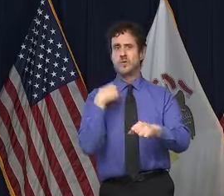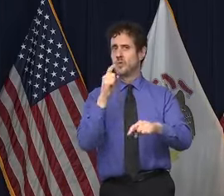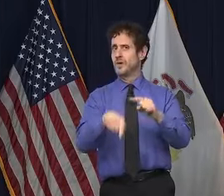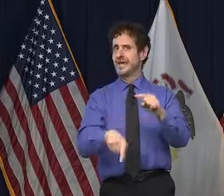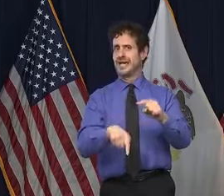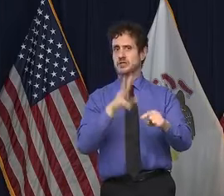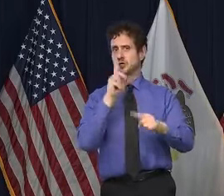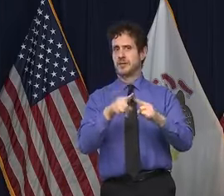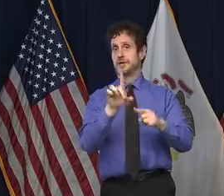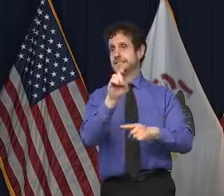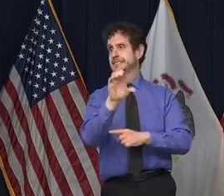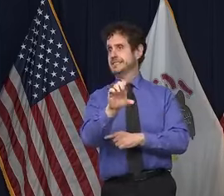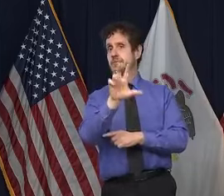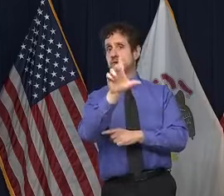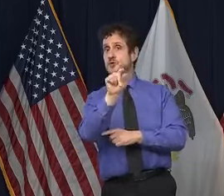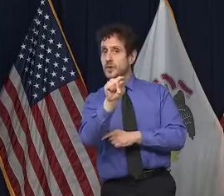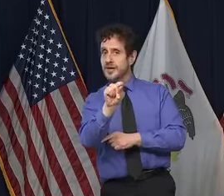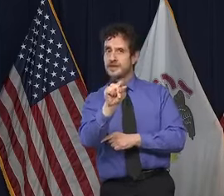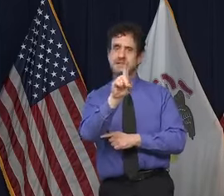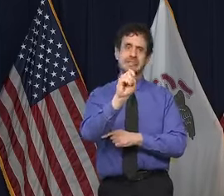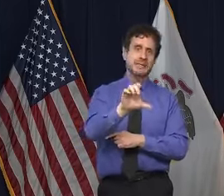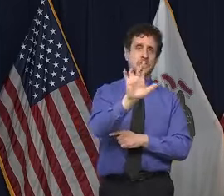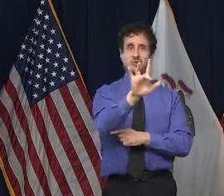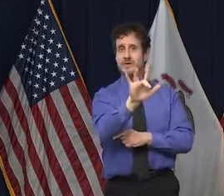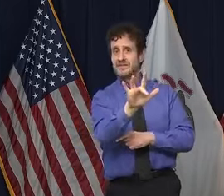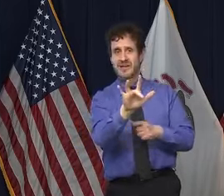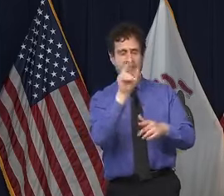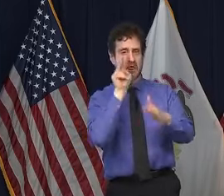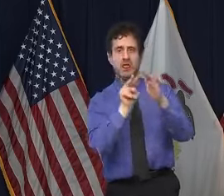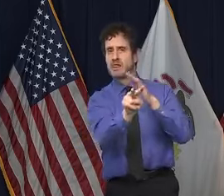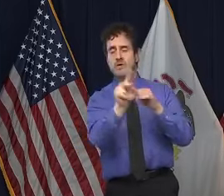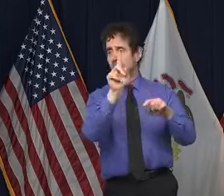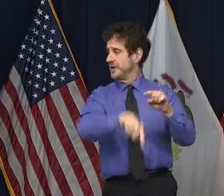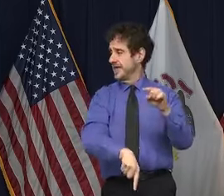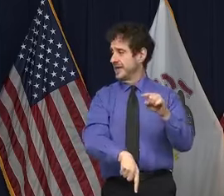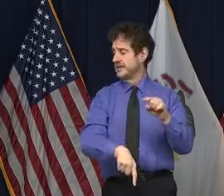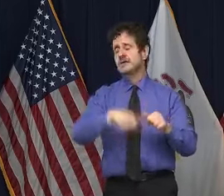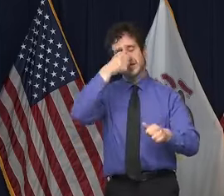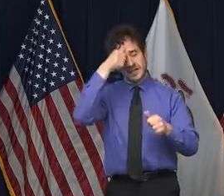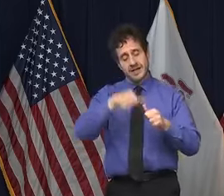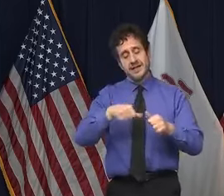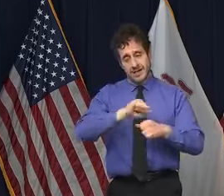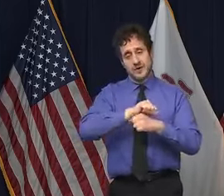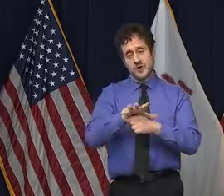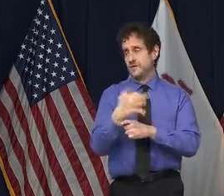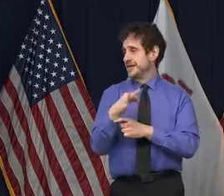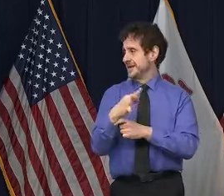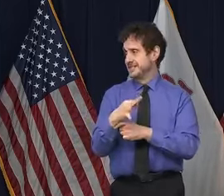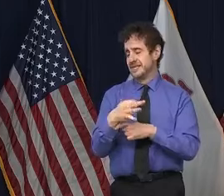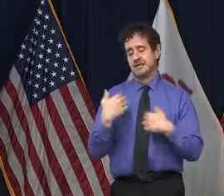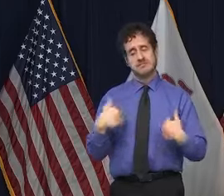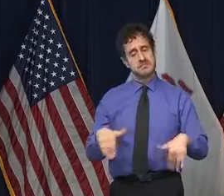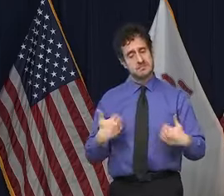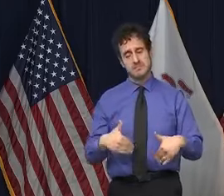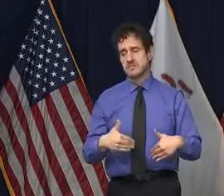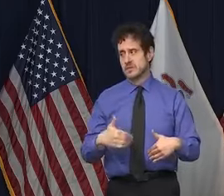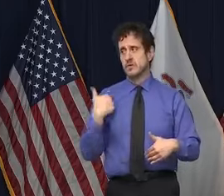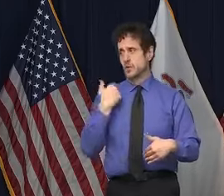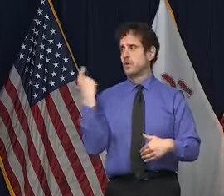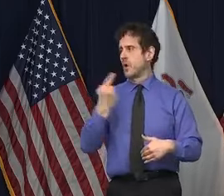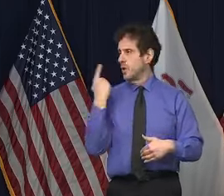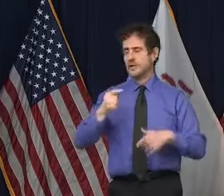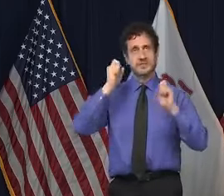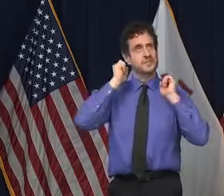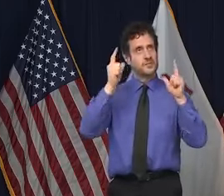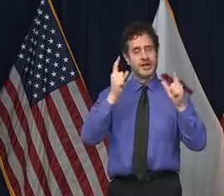20th or 25th, I can't tell you. mean, I've been, this virus tends to be, you know, tends to surprise everybody.